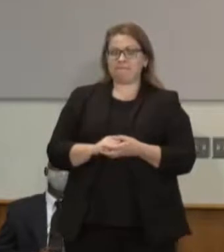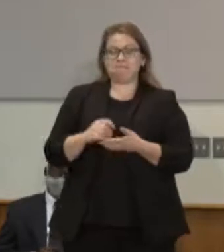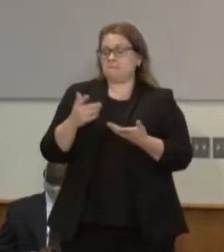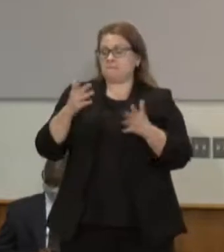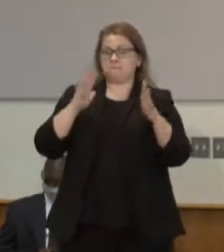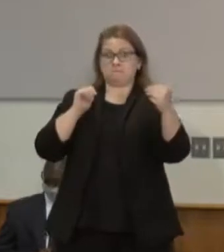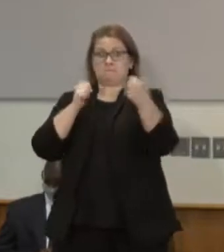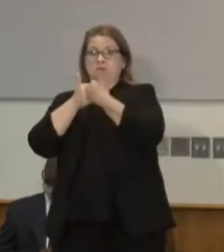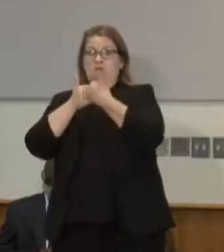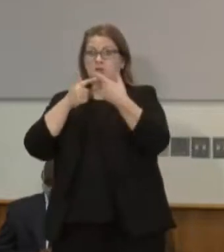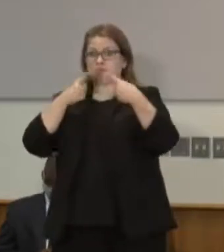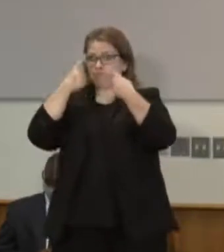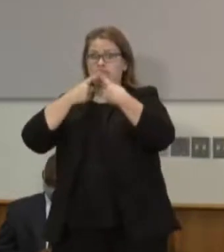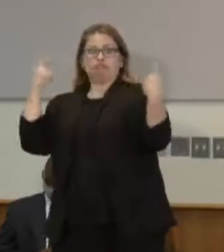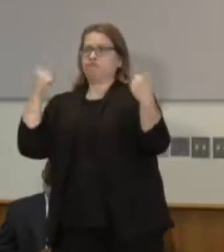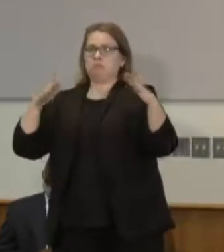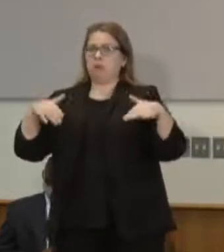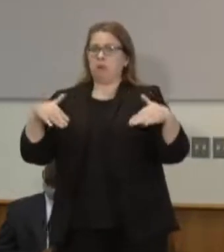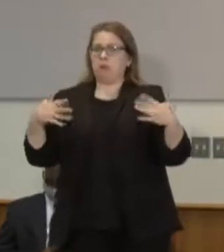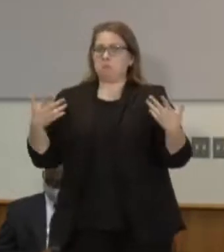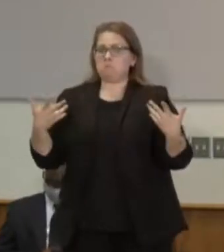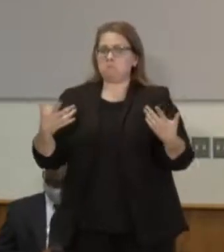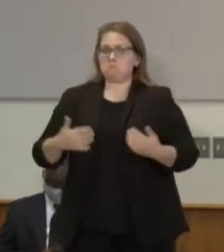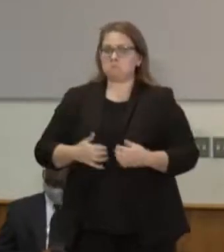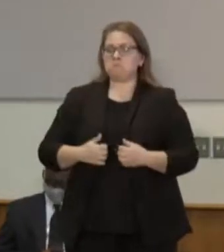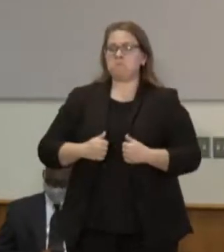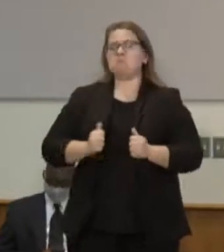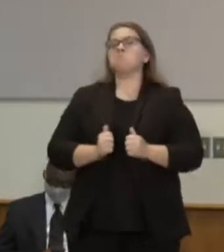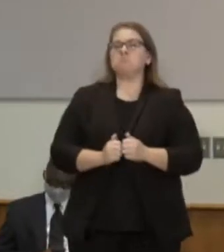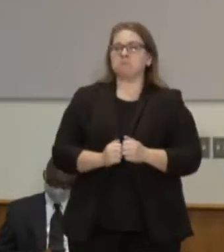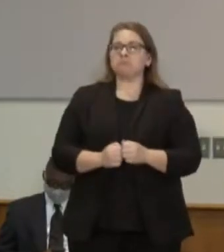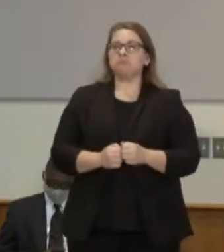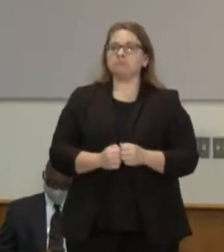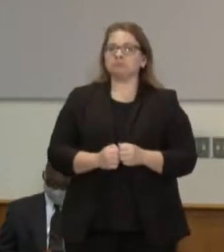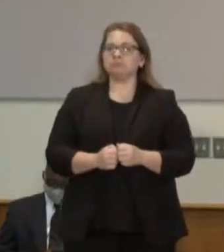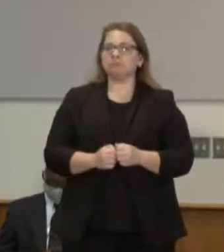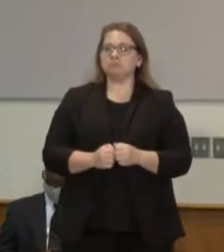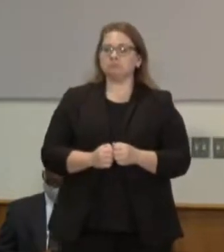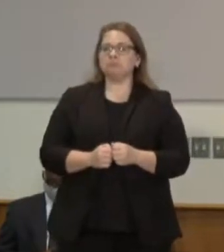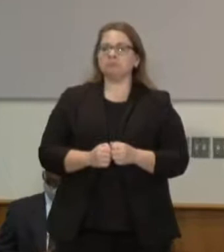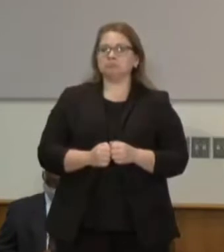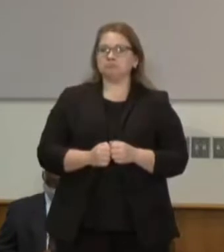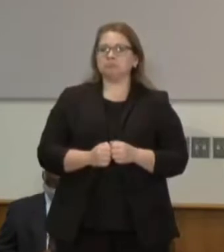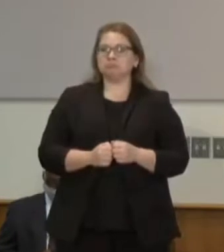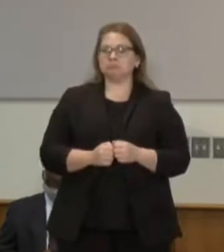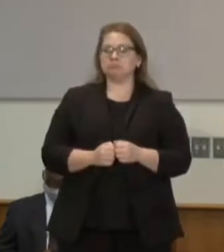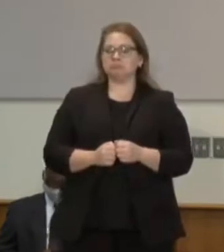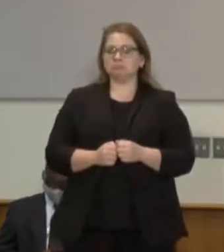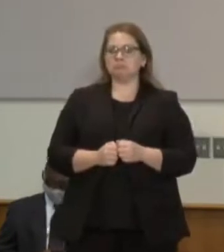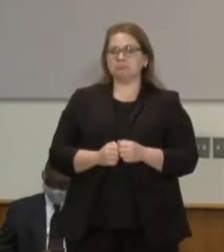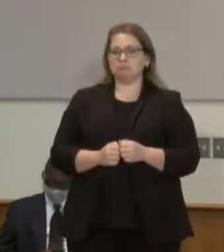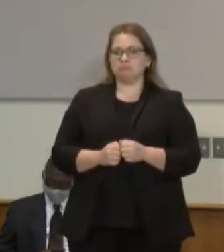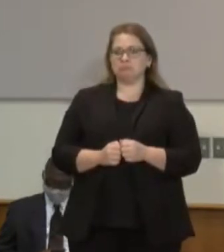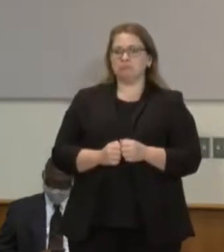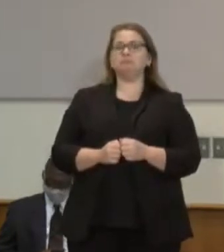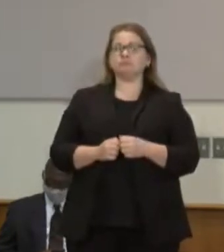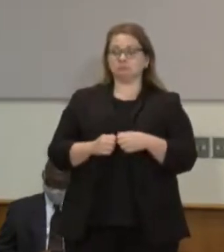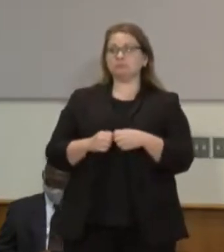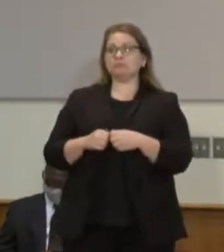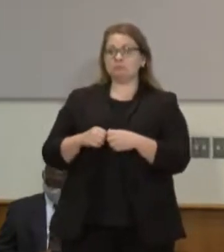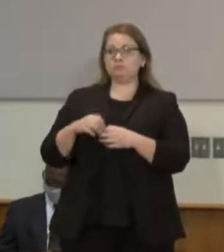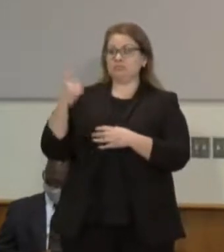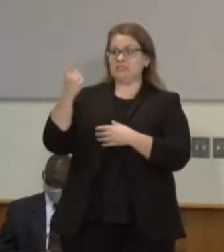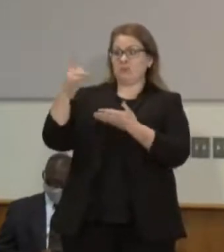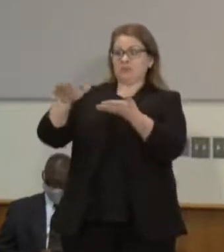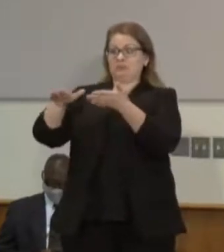and I think since we did it in December there's been quite a bit of work quite a bit of research and quite a bit of scholarly work on it and